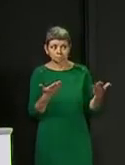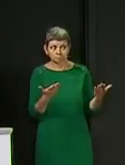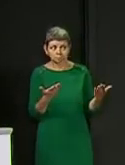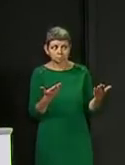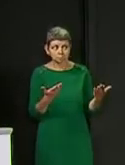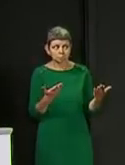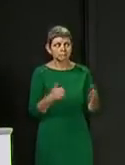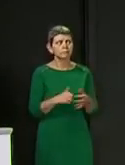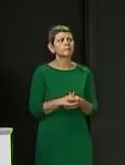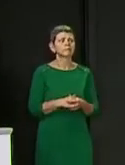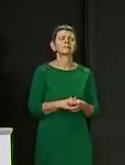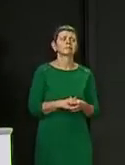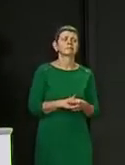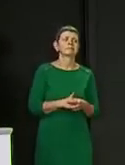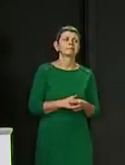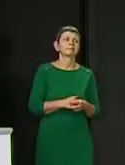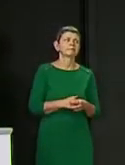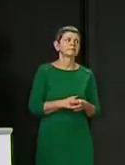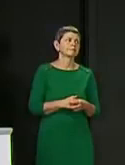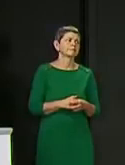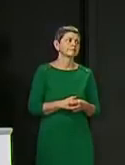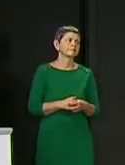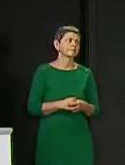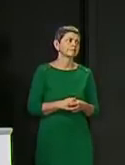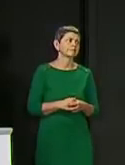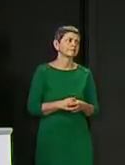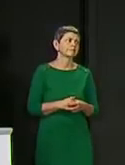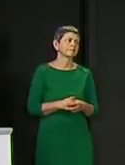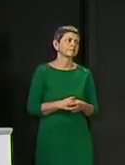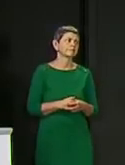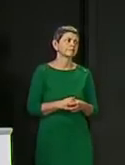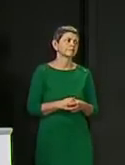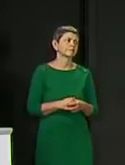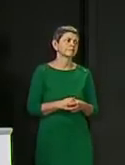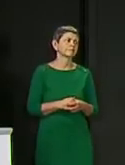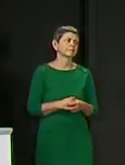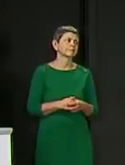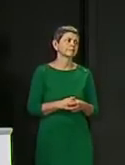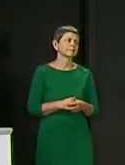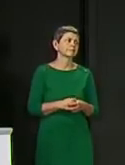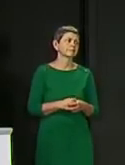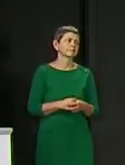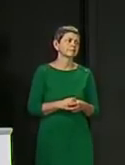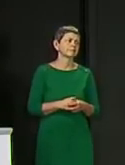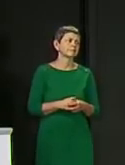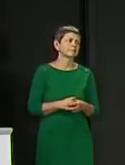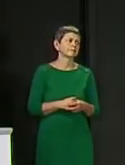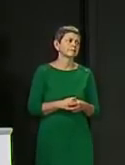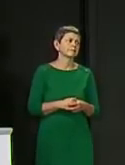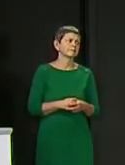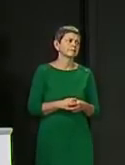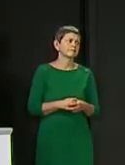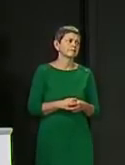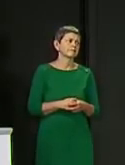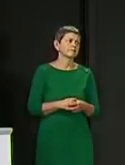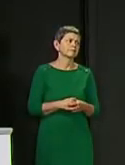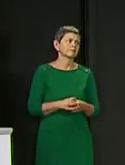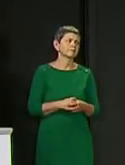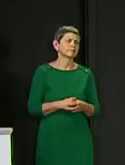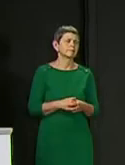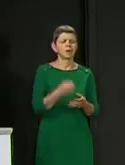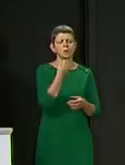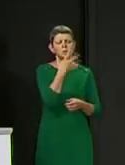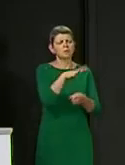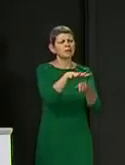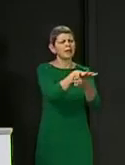Well, hi, sorry, sorry. Hi there. I was just going to ask, we obviously saw a surge in visitor numbers to some beauty